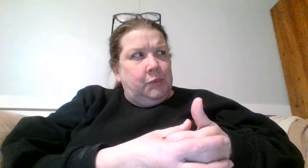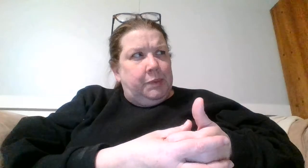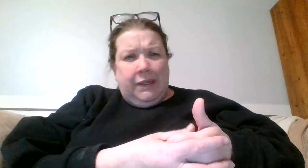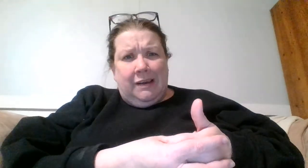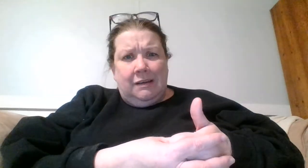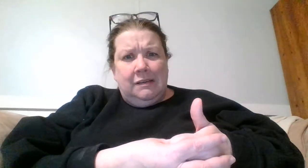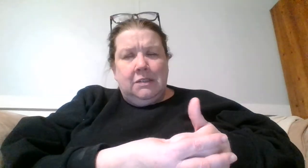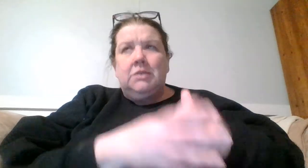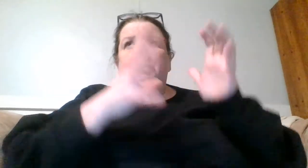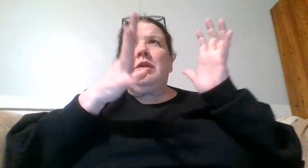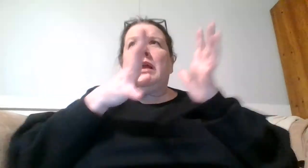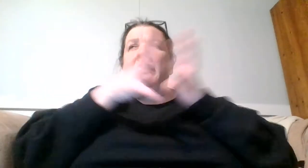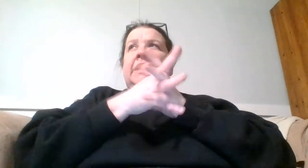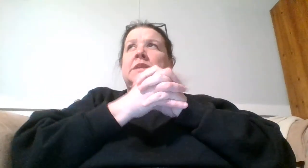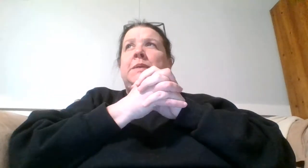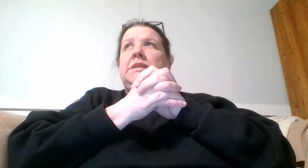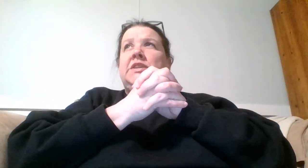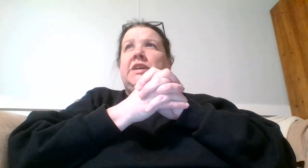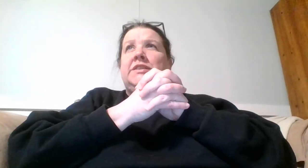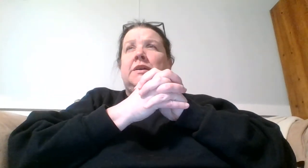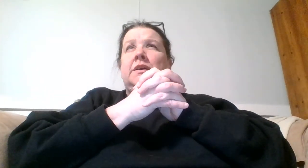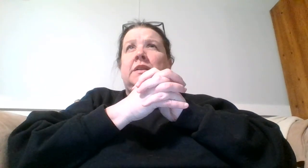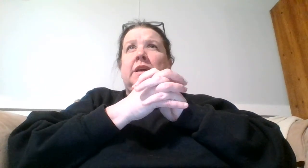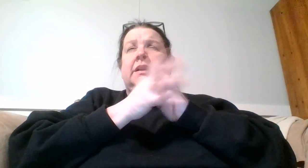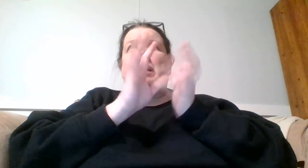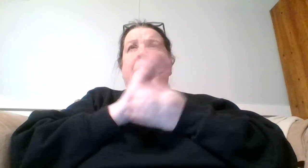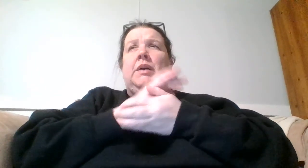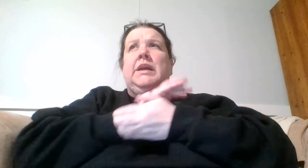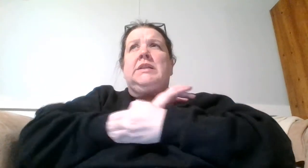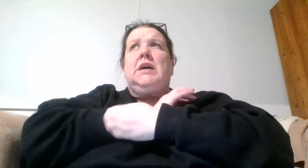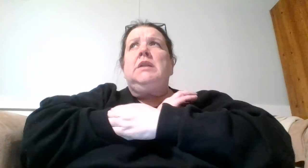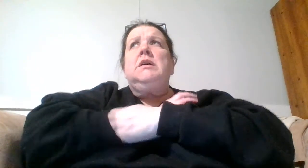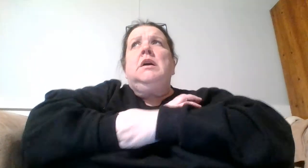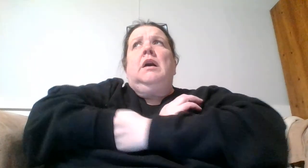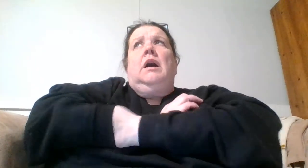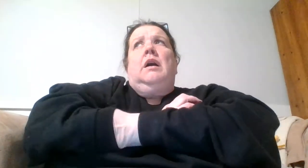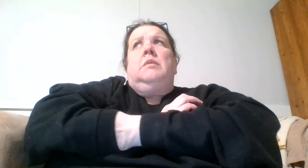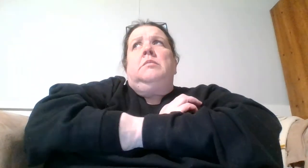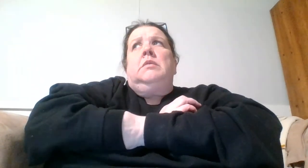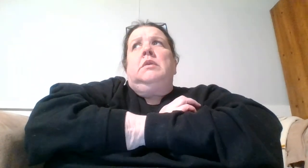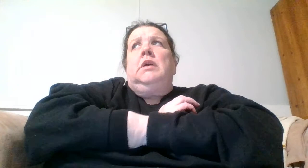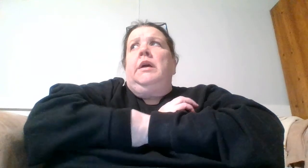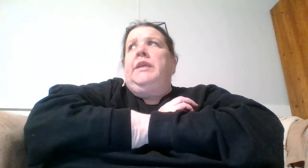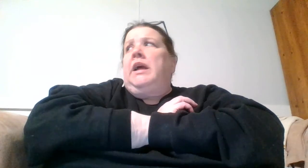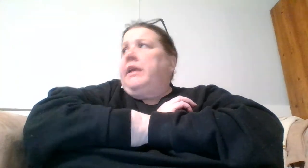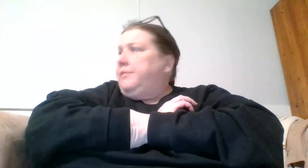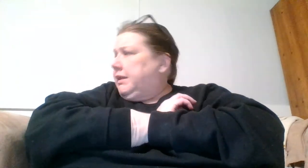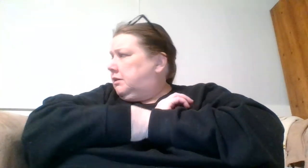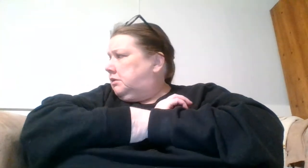but yeah so like that's my stitch Asia thing that I want to get done um and then I'll have my little